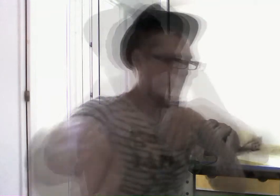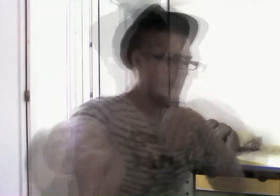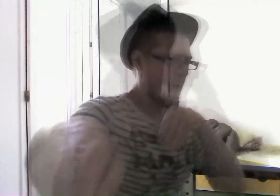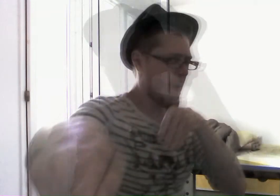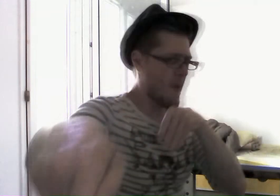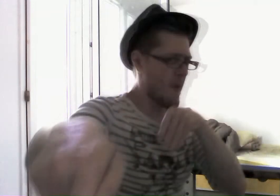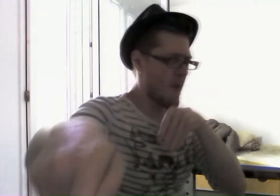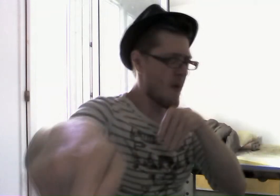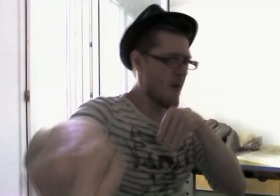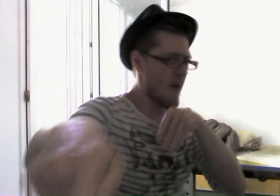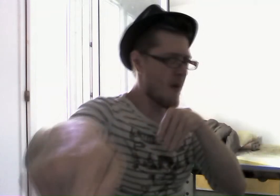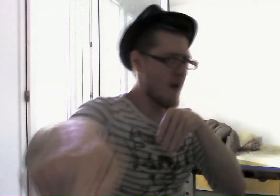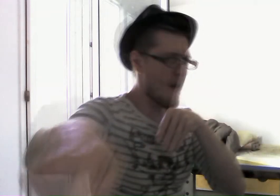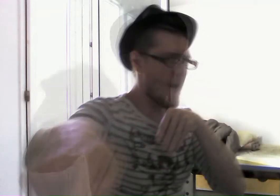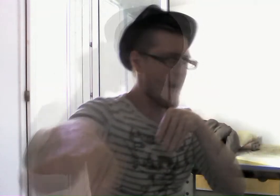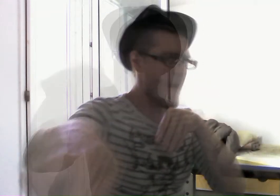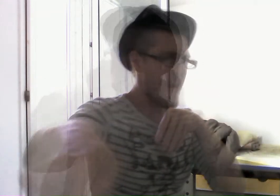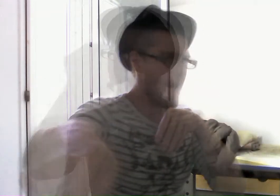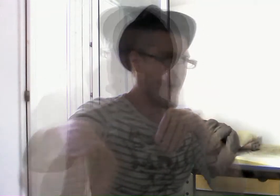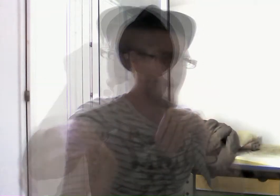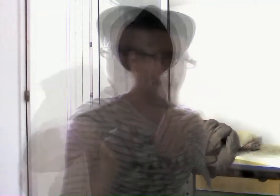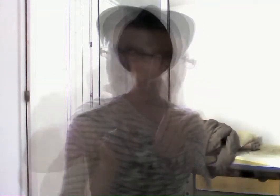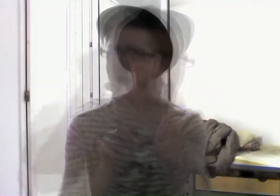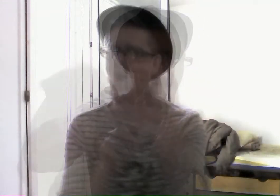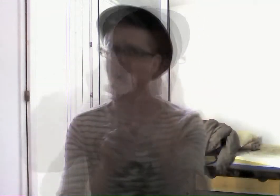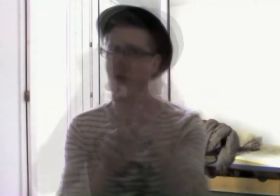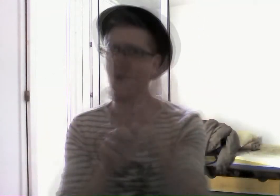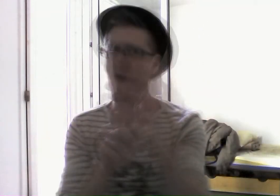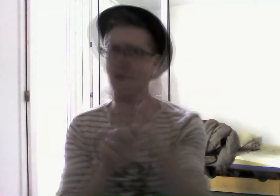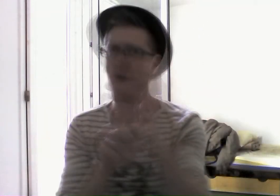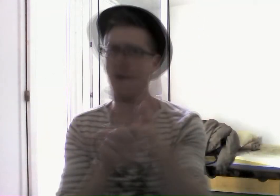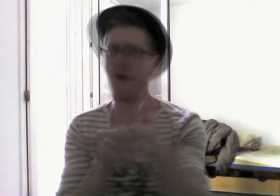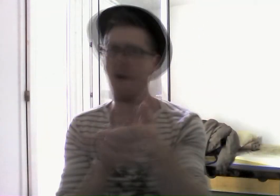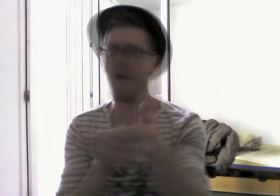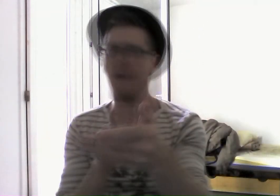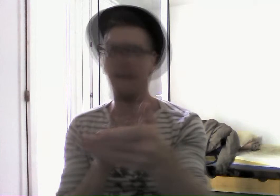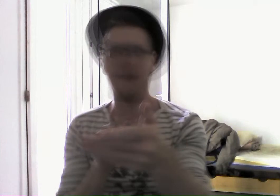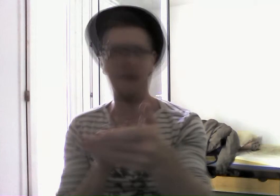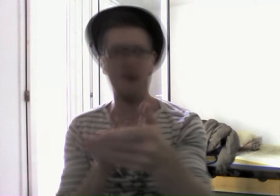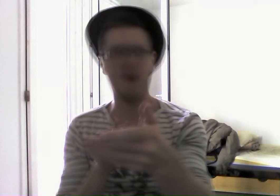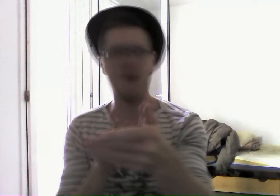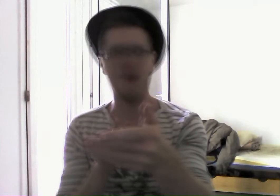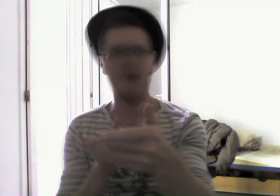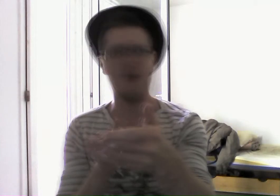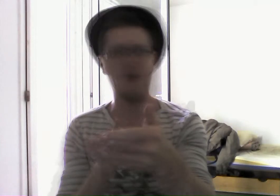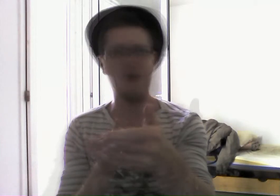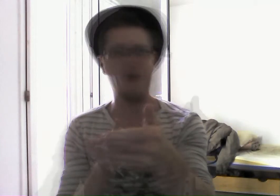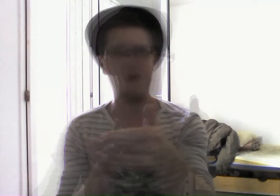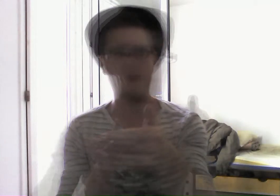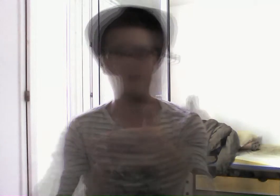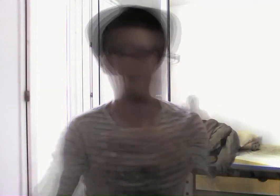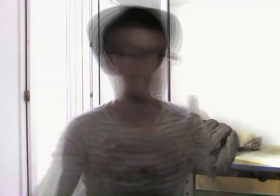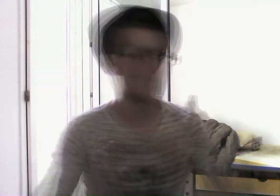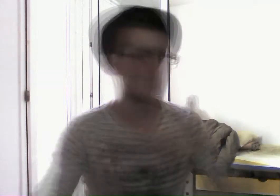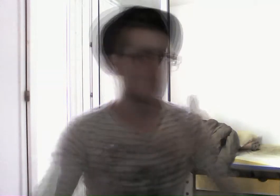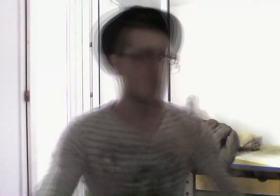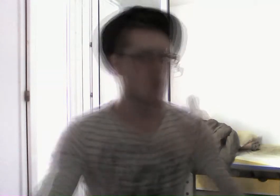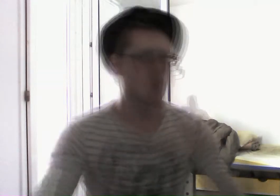what it does by default. So here's Thunder's default real-time rendering,